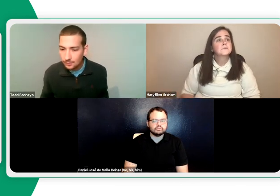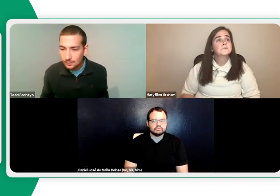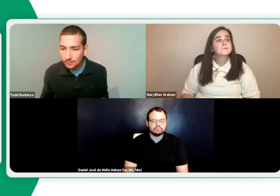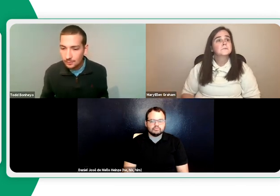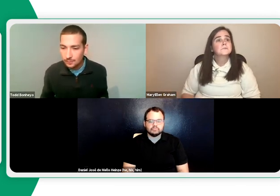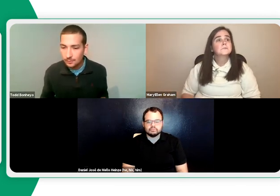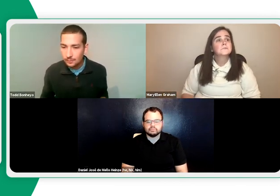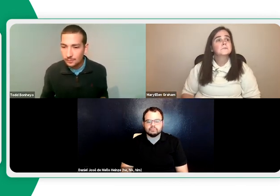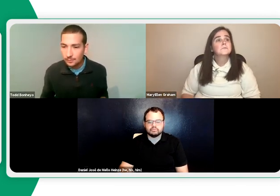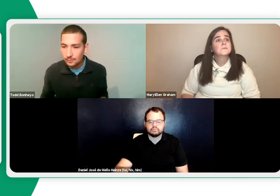Q&A session now.